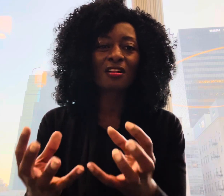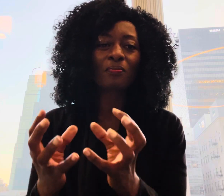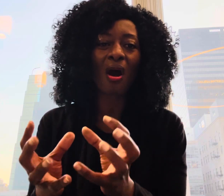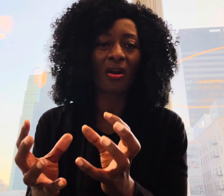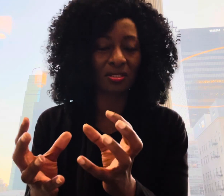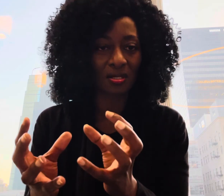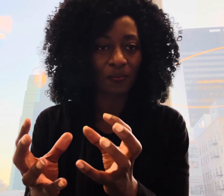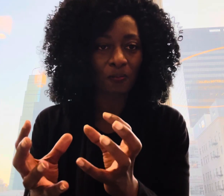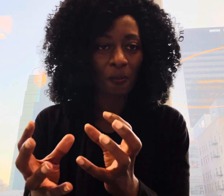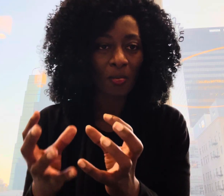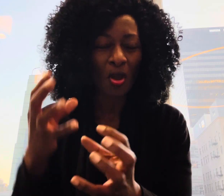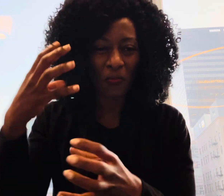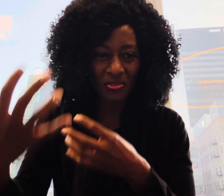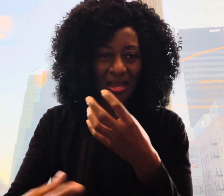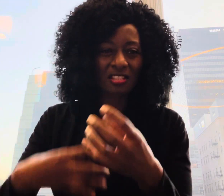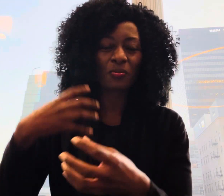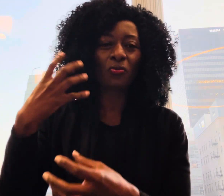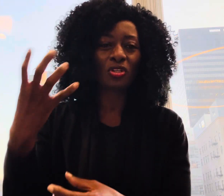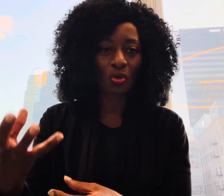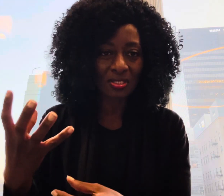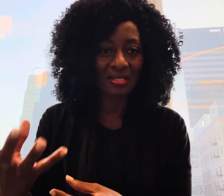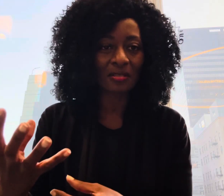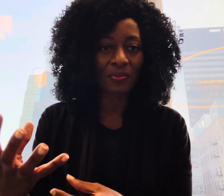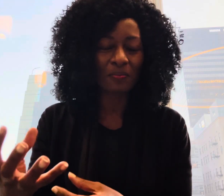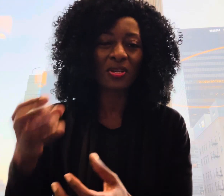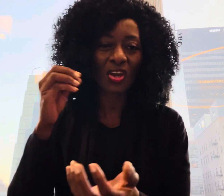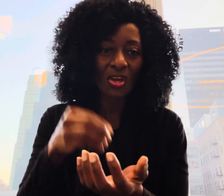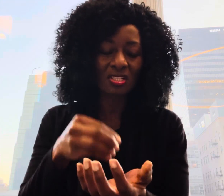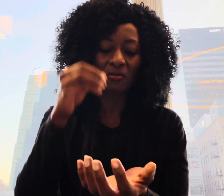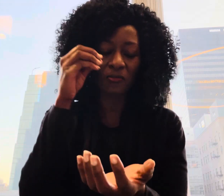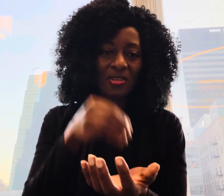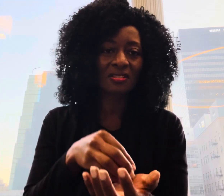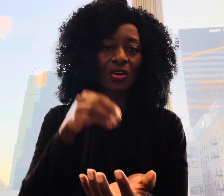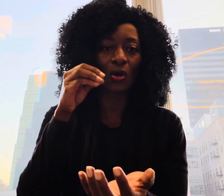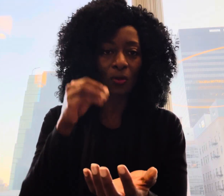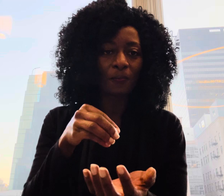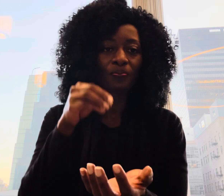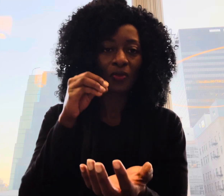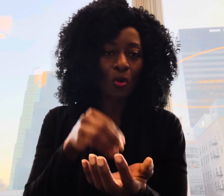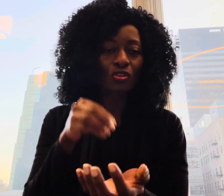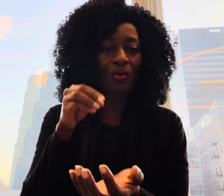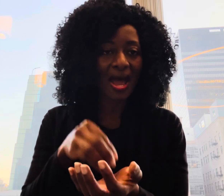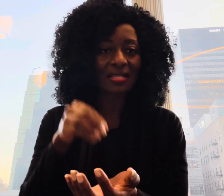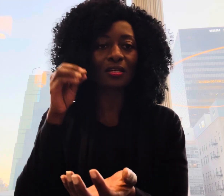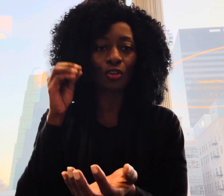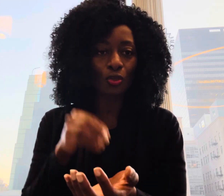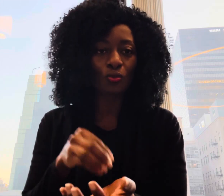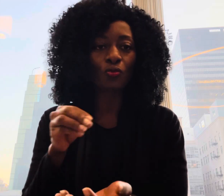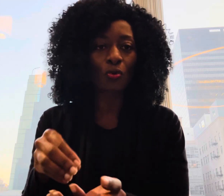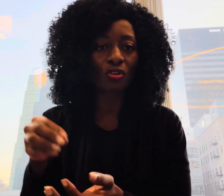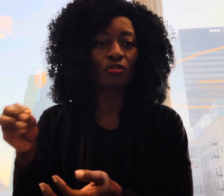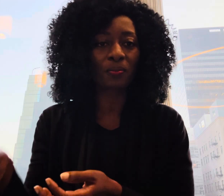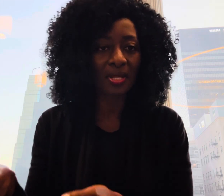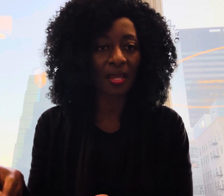part of that spiritual discipline because the physical also has a huge role to play